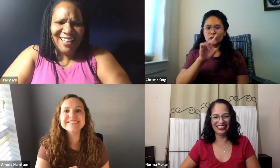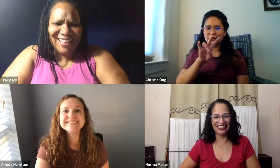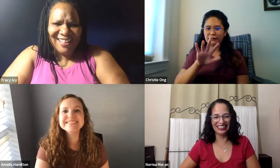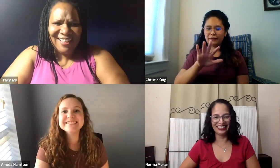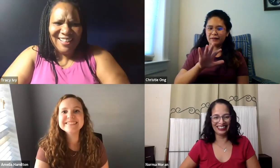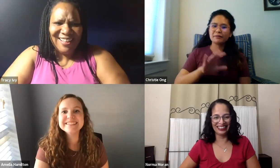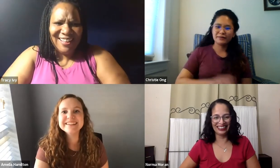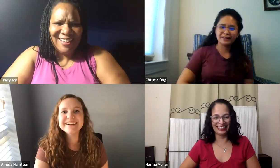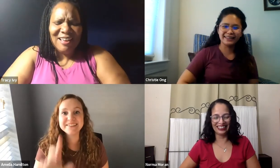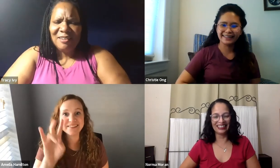exact. Lorianne, do you know the answer?